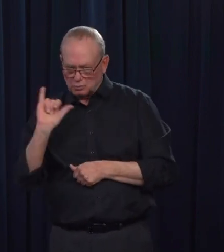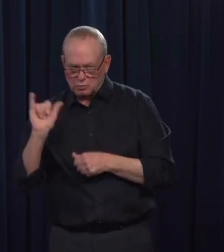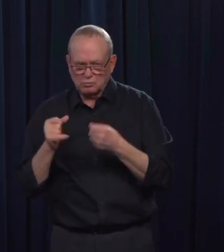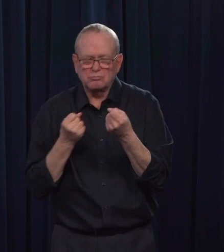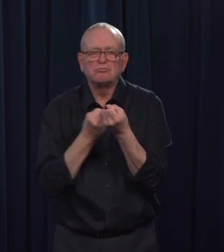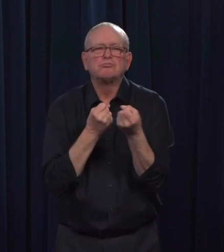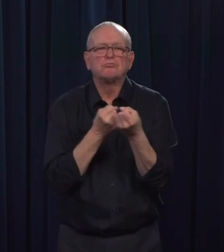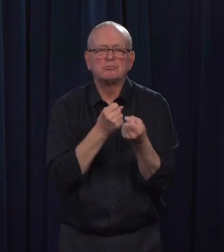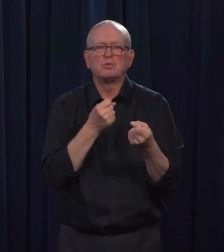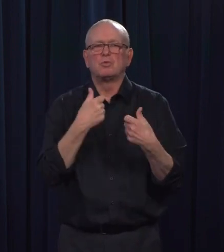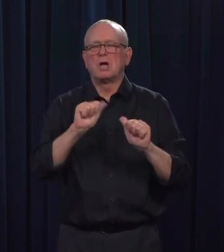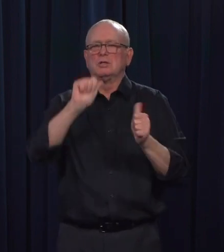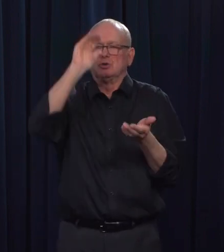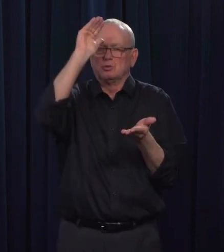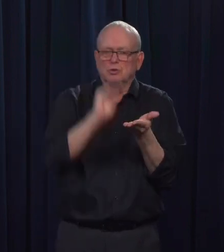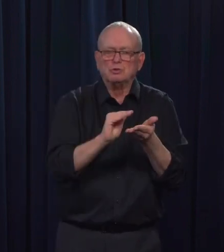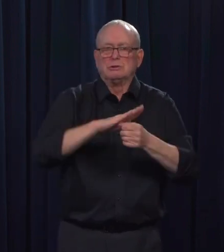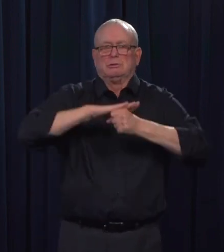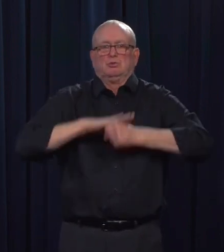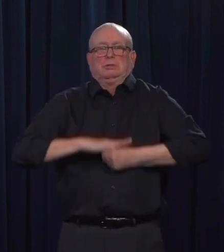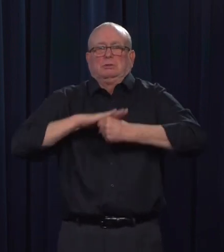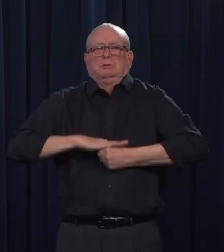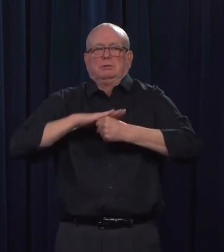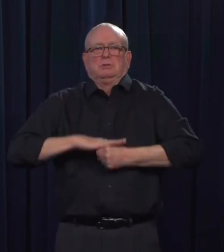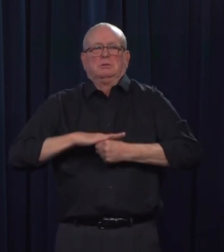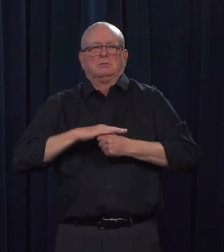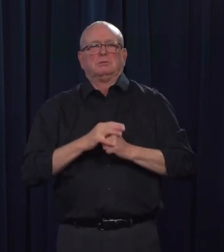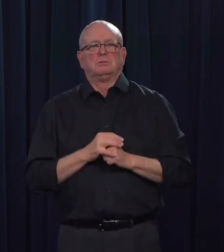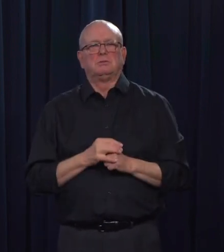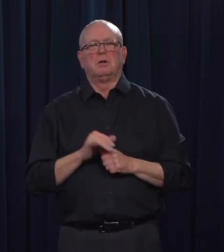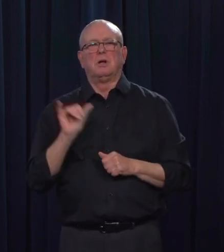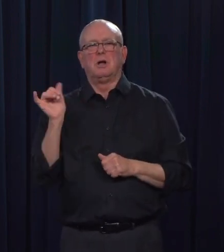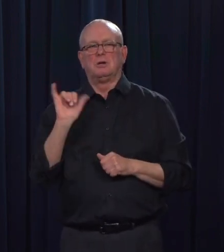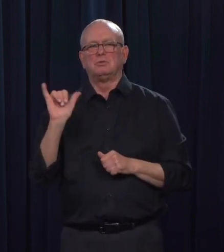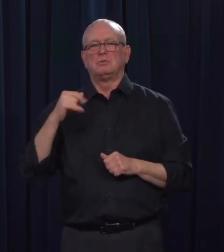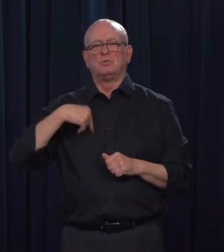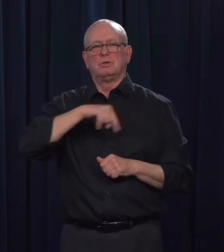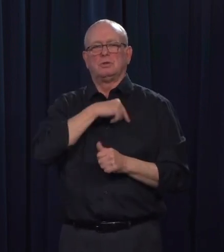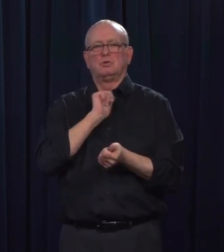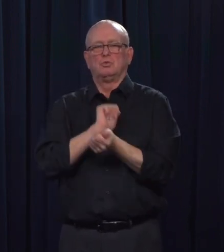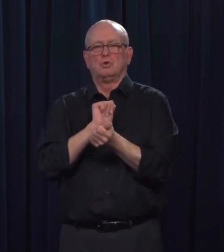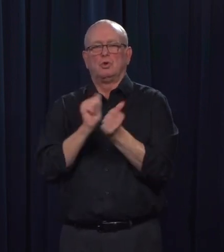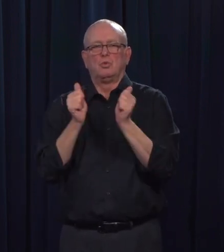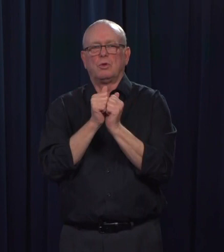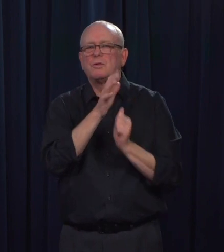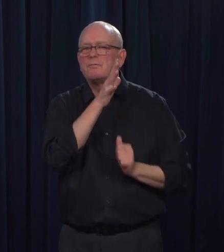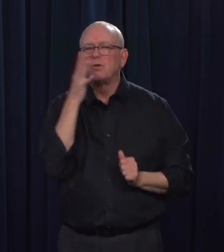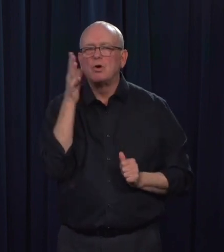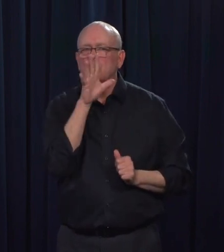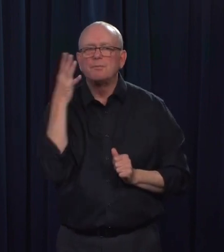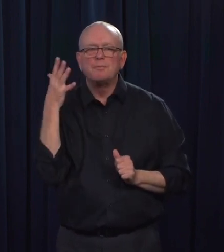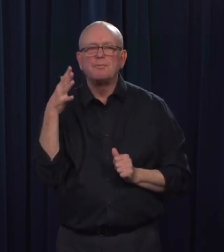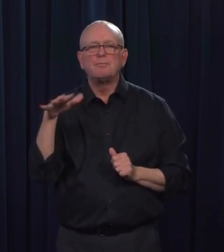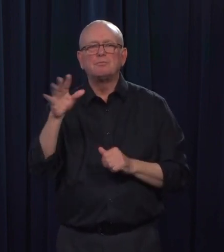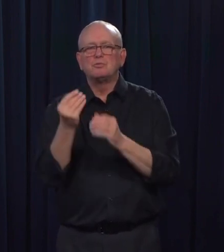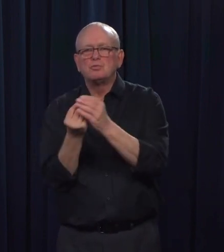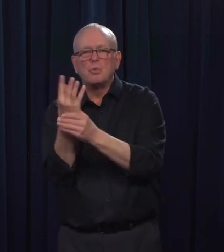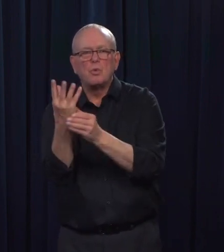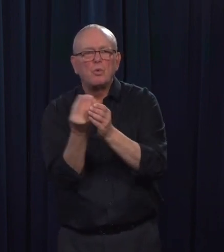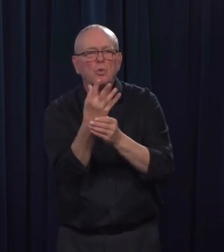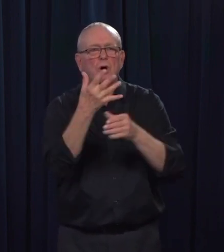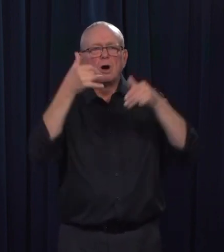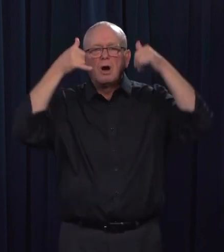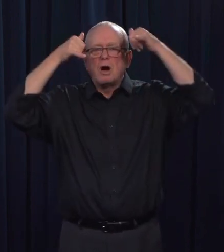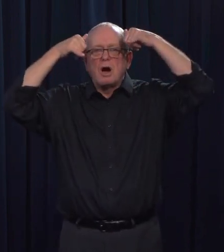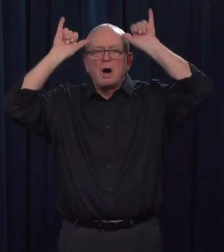to primary production throughout this pandemic. Retail demand for food is high. However, all four components of our food supply